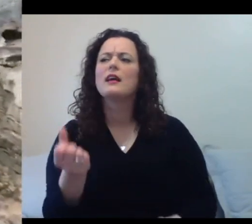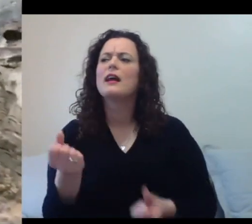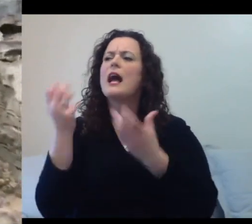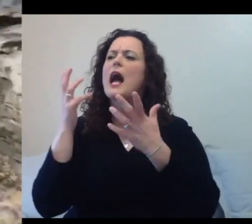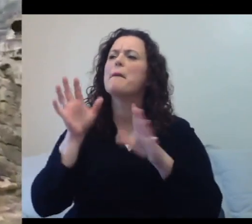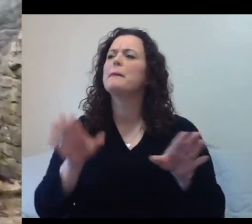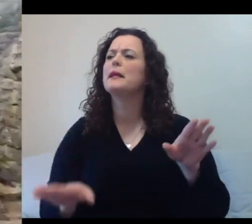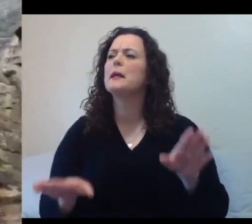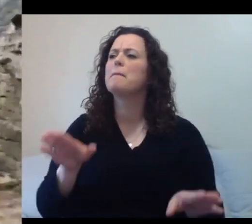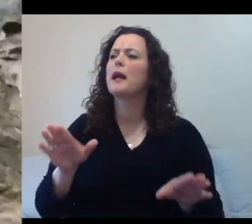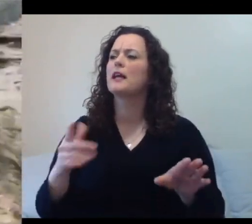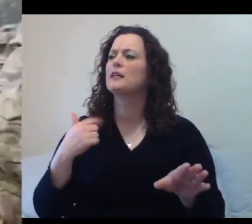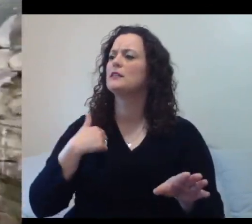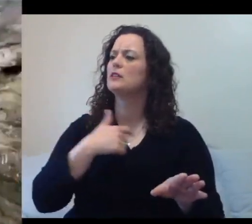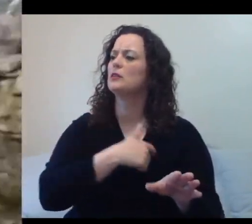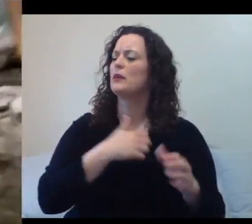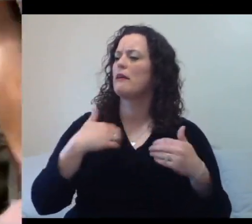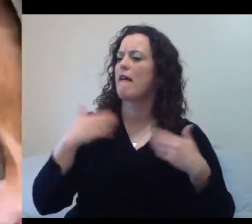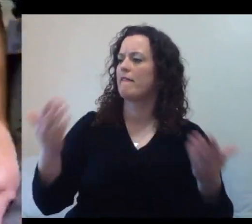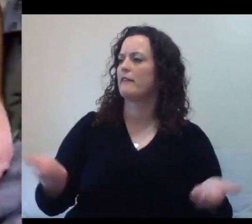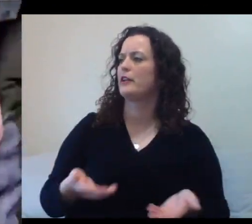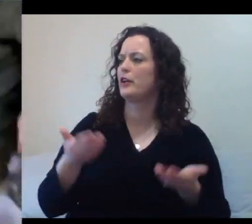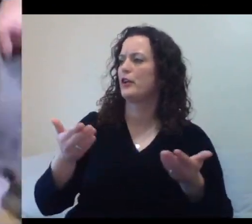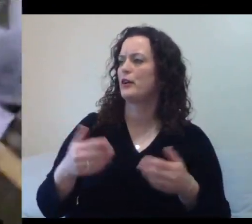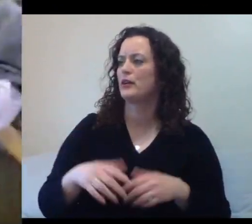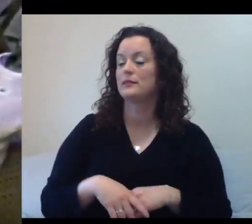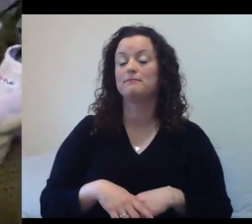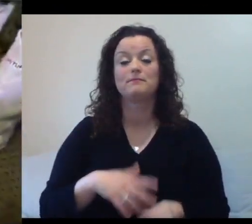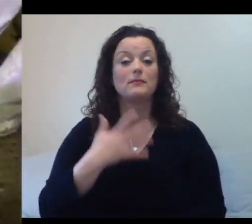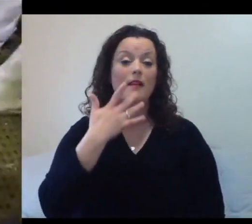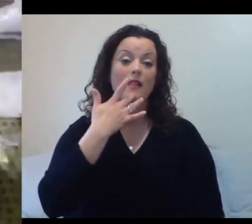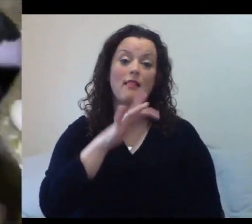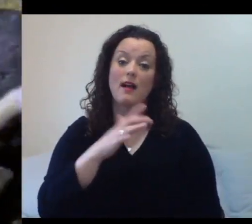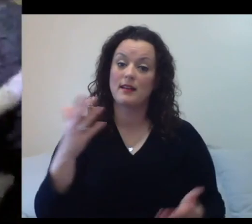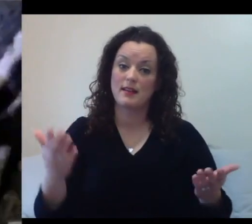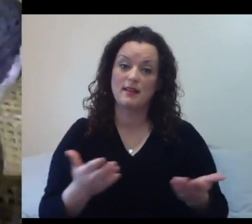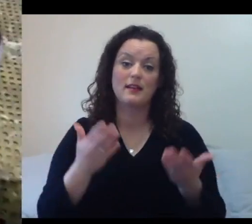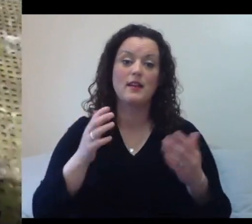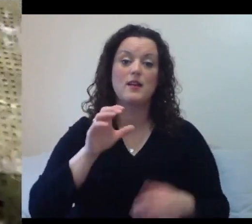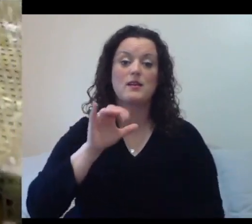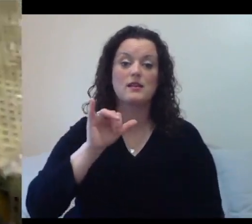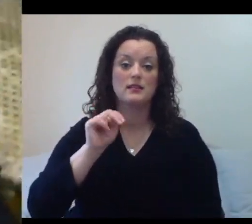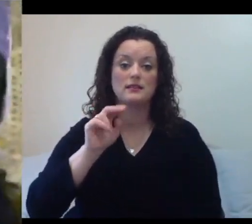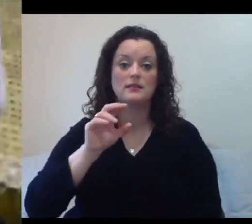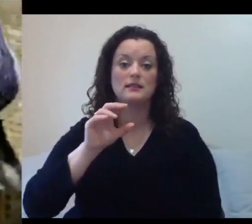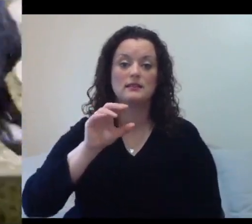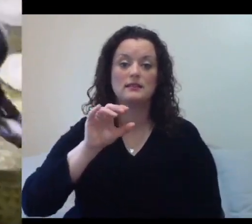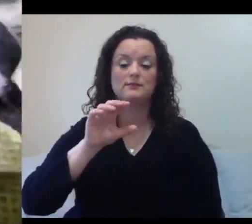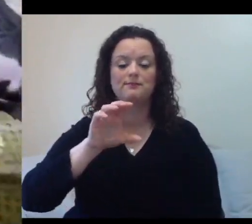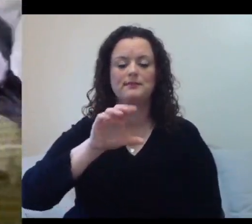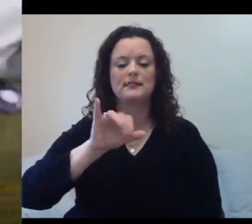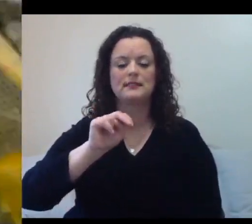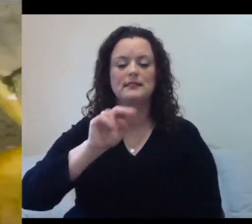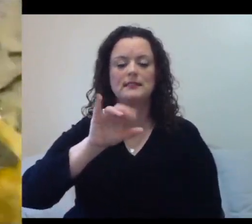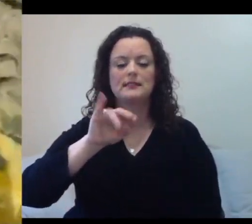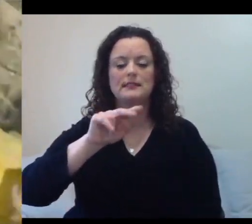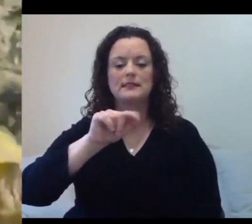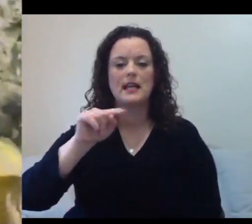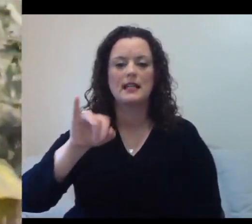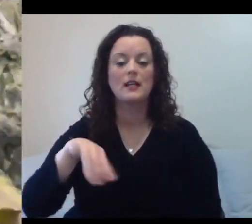at the zoo? We are really lucky here in Cincinnati. We have five species total out of the 17. So, the three that are in here, again, the Magellanic